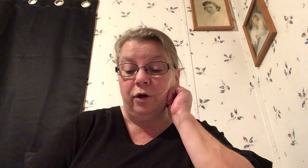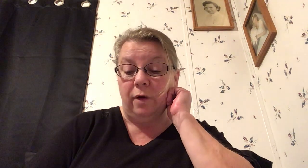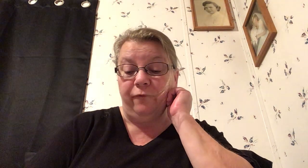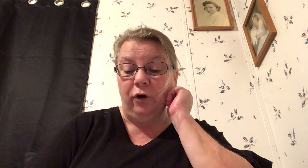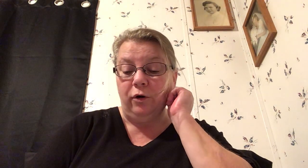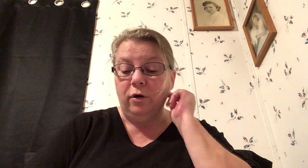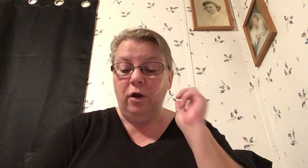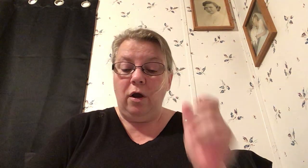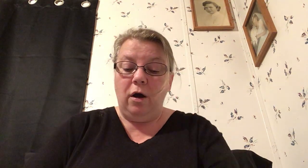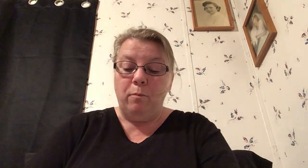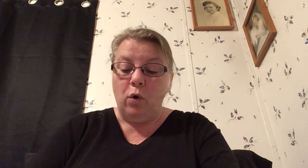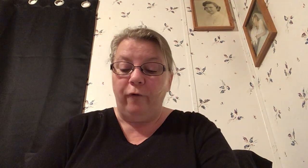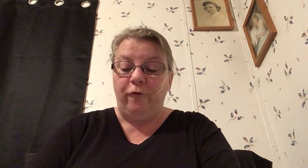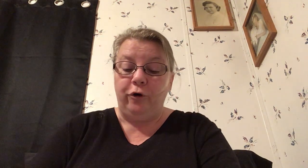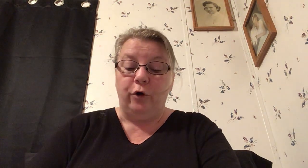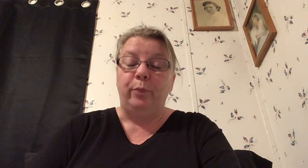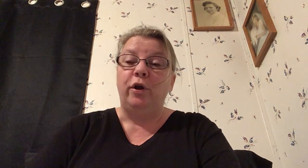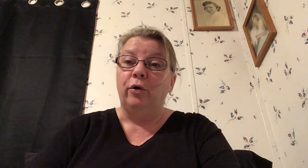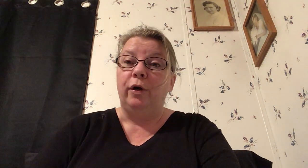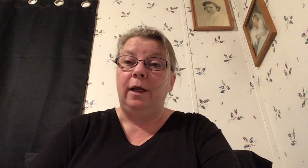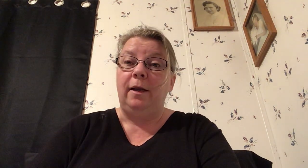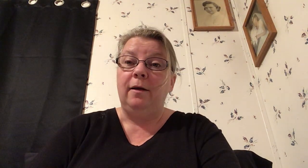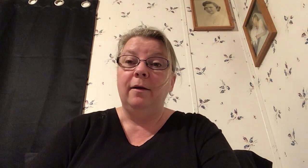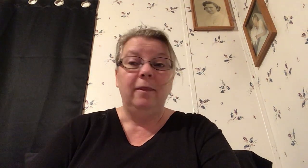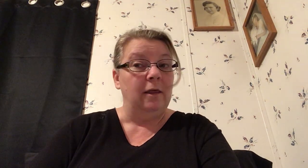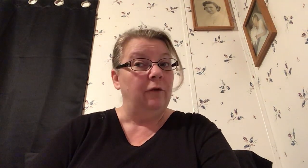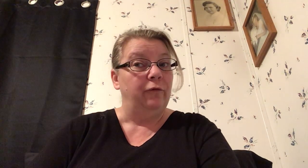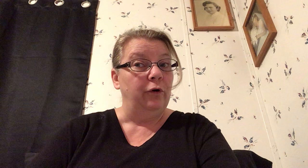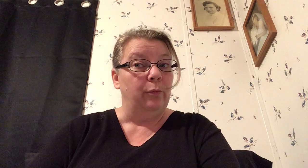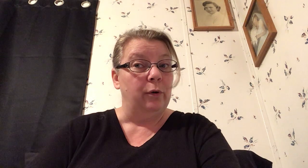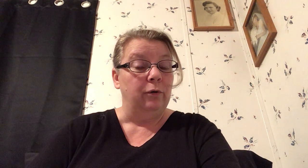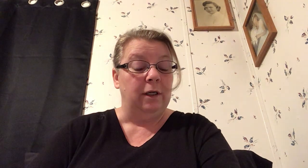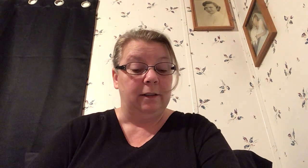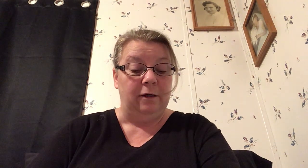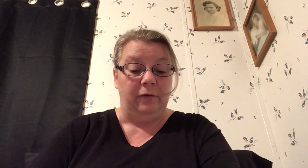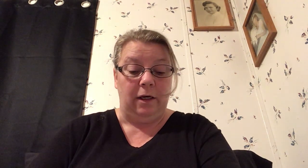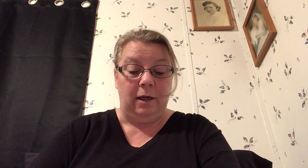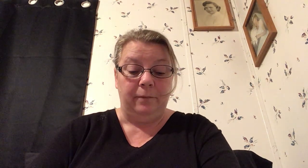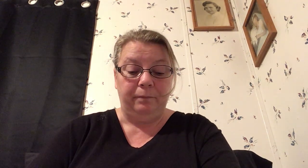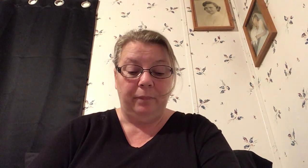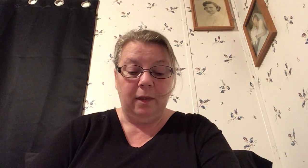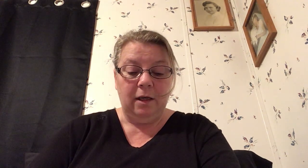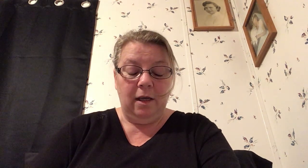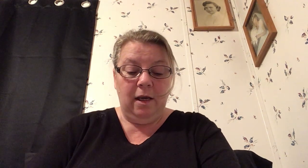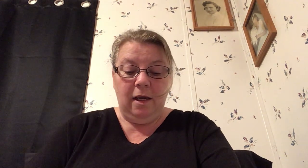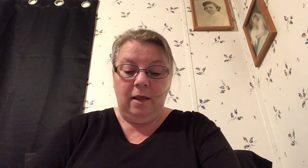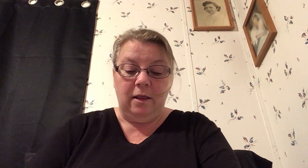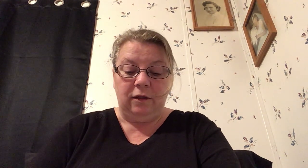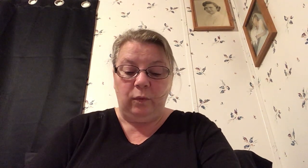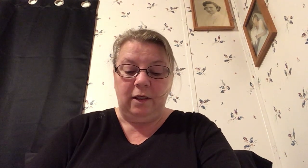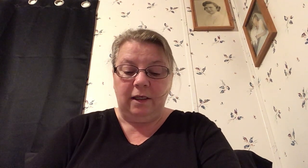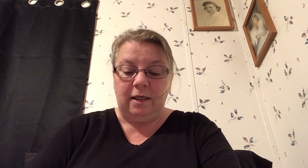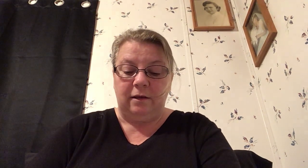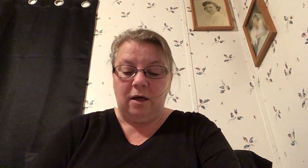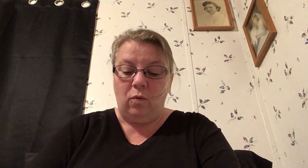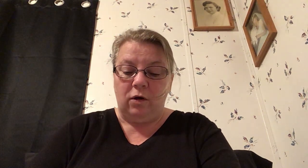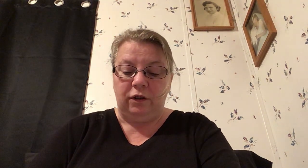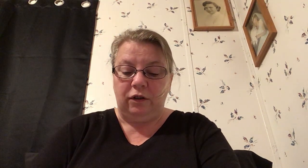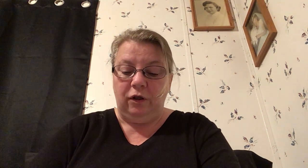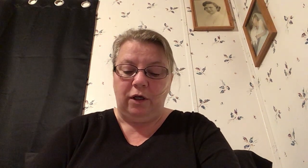comfort more for your purity than for your productivity in this week's lesson i want us to look